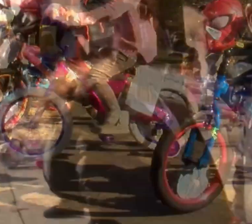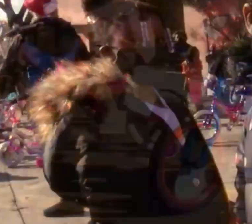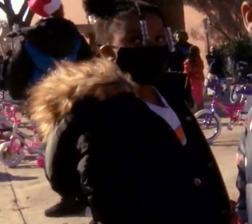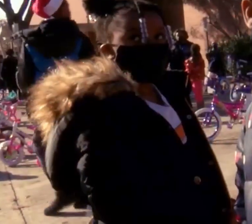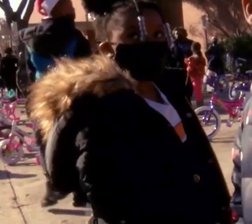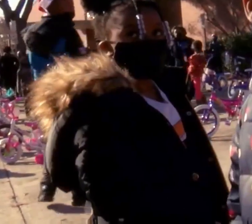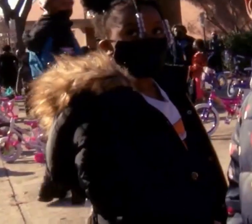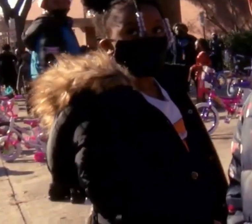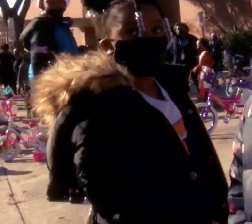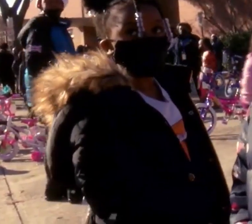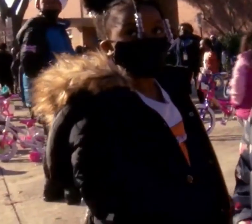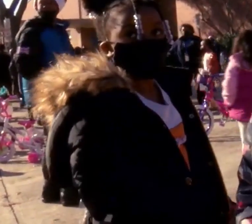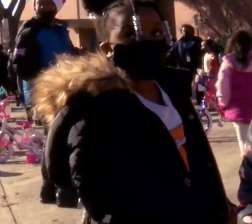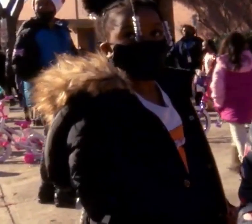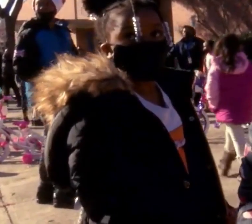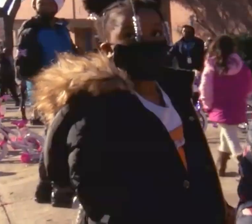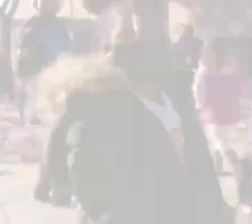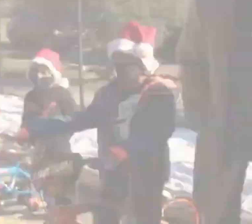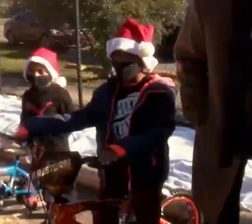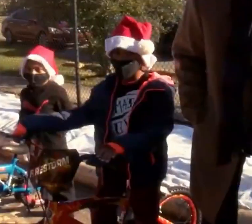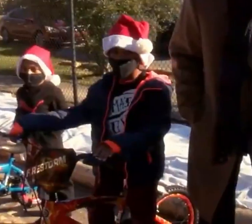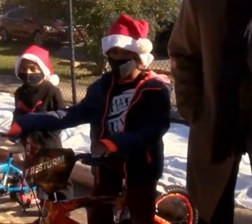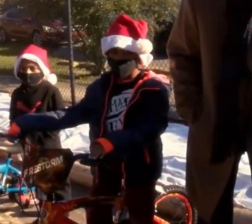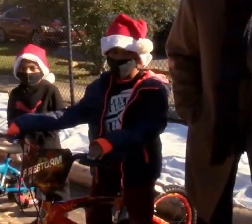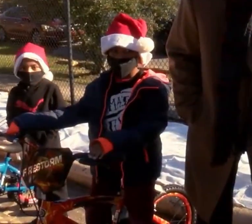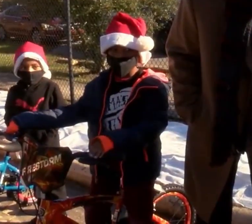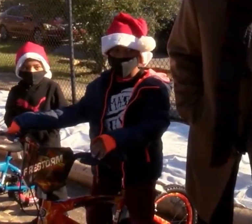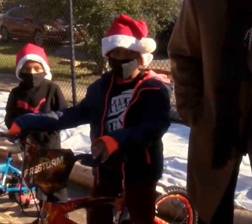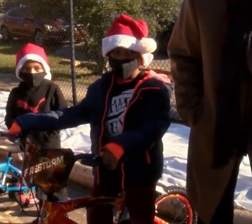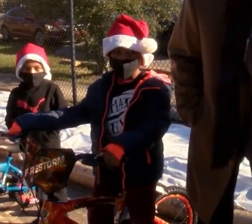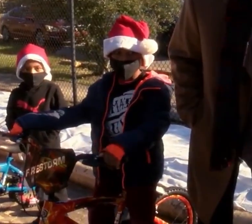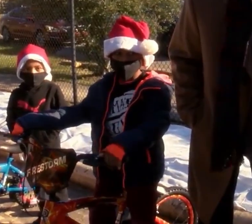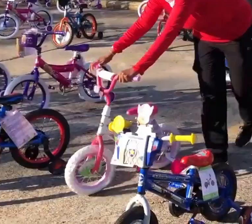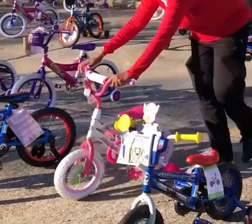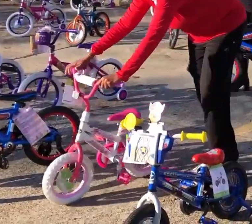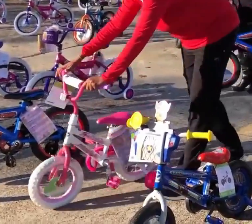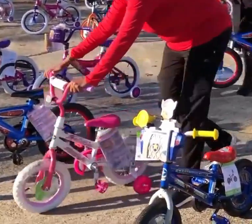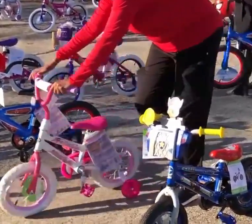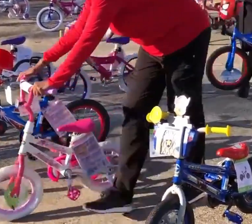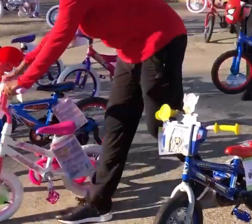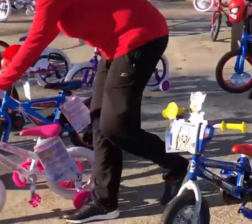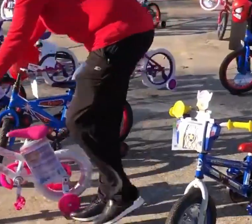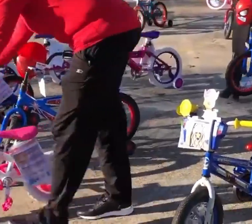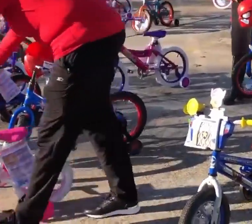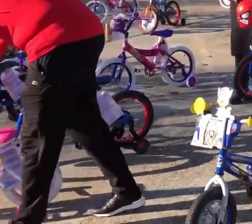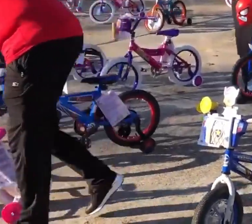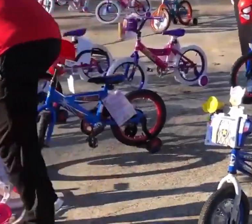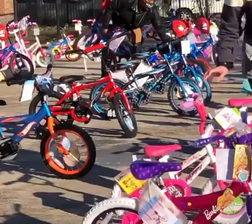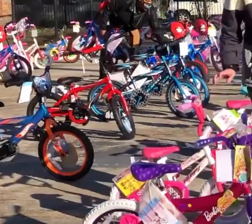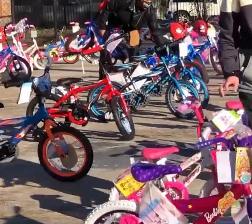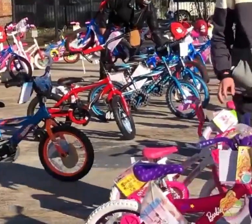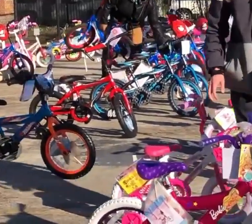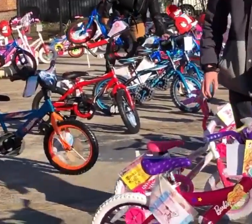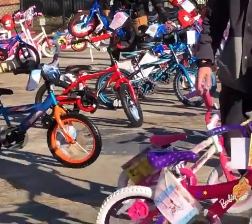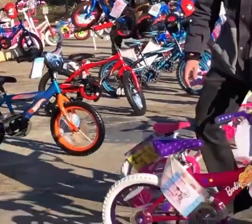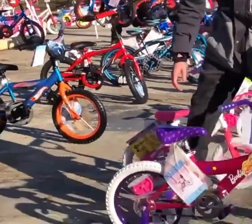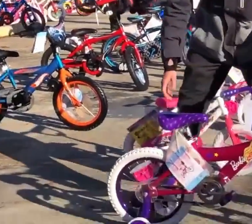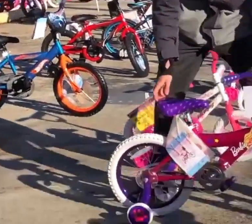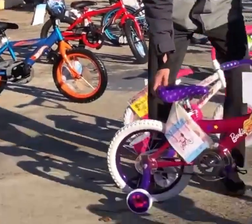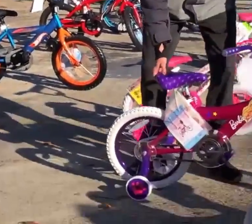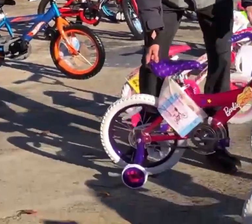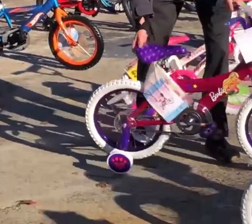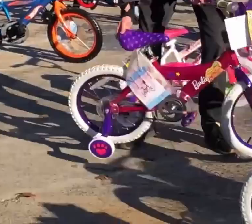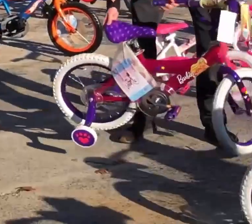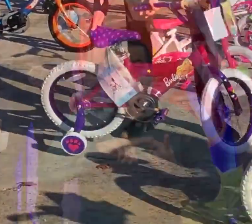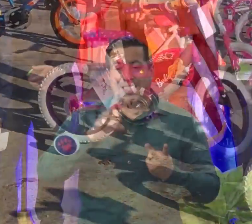With one phone call, one, Walmart came to the rescue. Ivan, let me thank you and Dennis